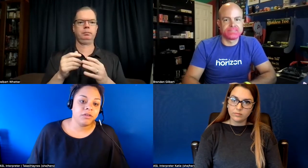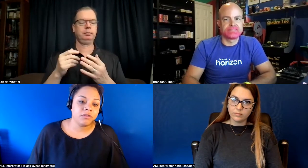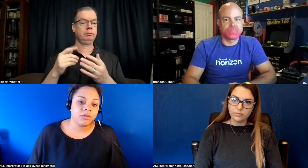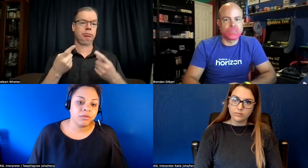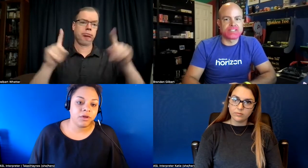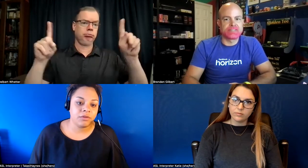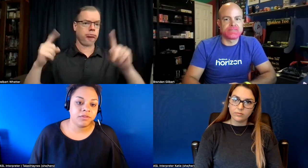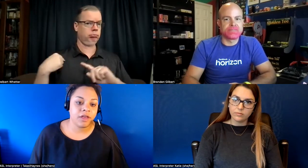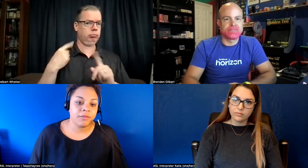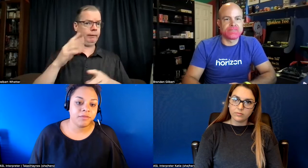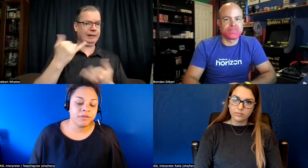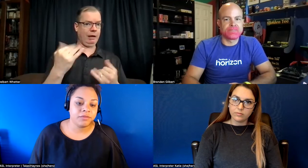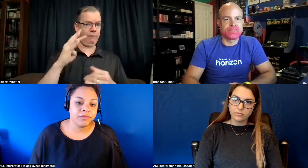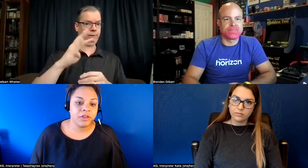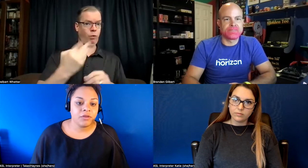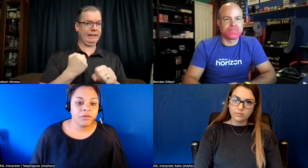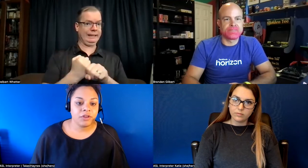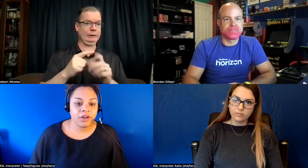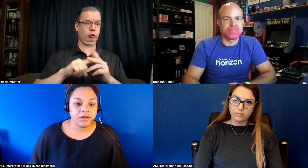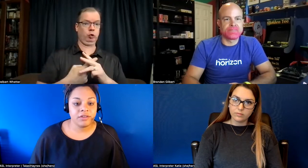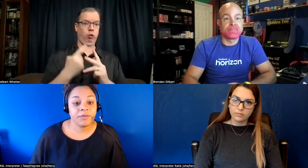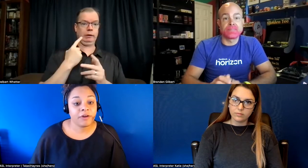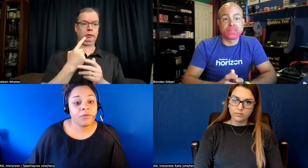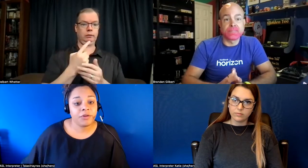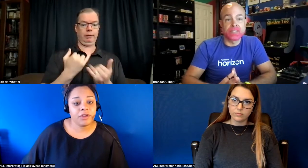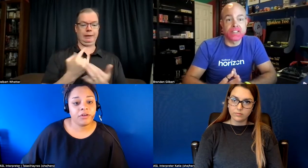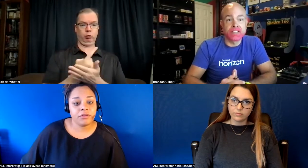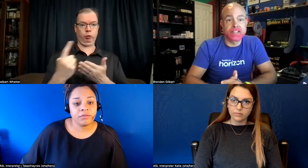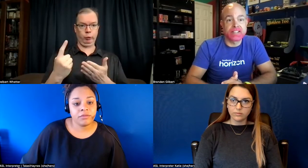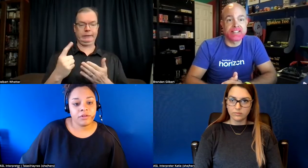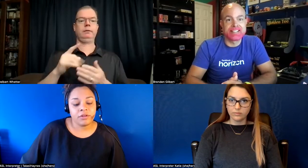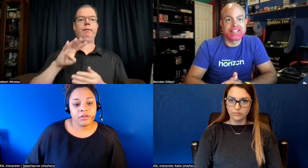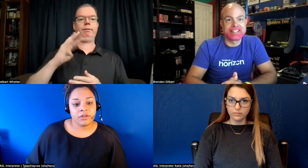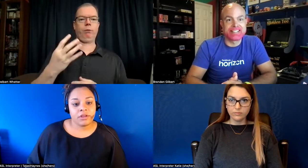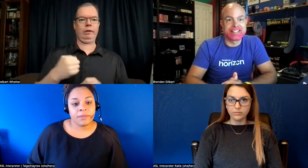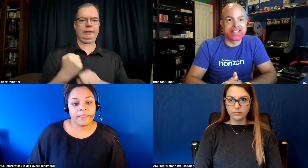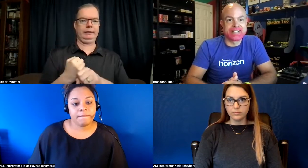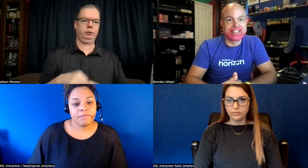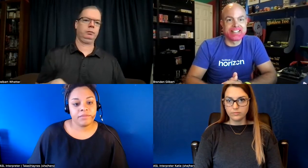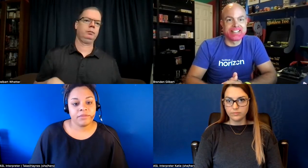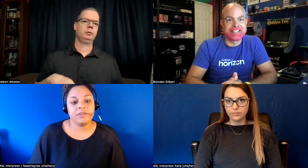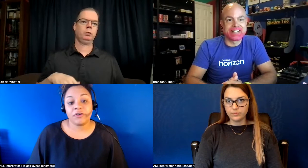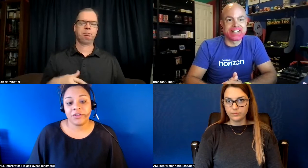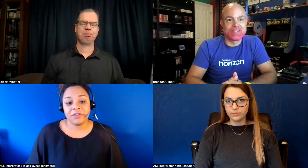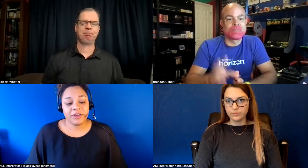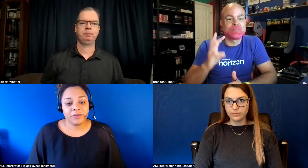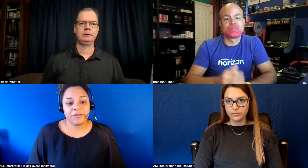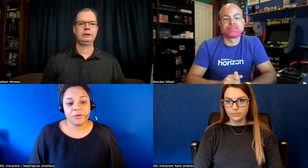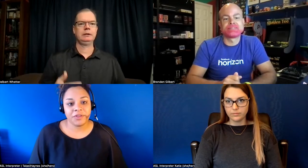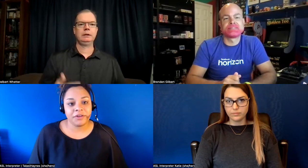so uh with c lab it's been really great it's been our fourth year um starting this week it'll be our fourth year